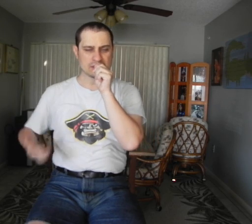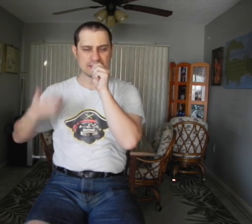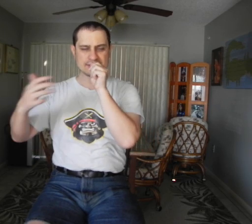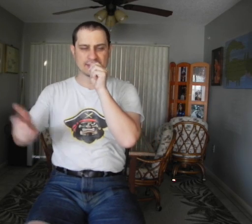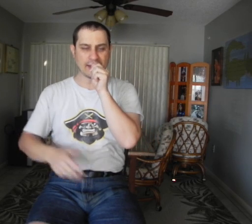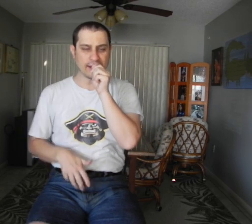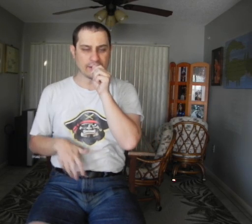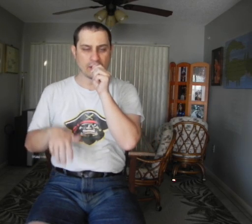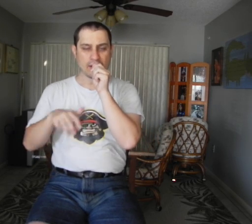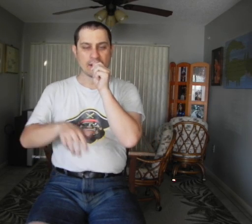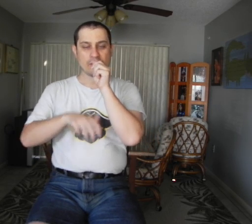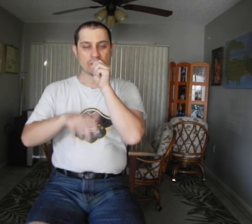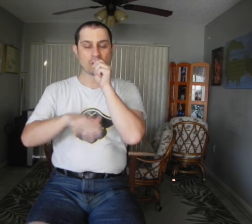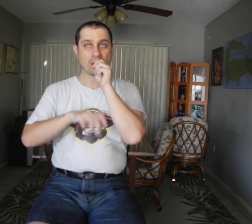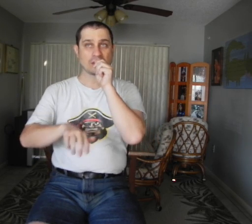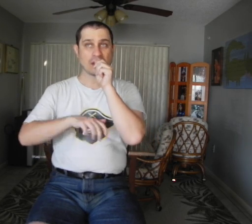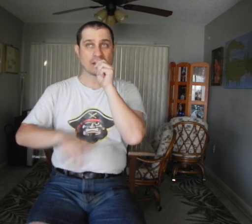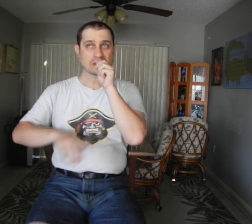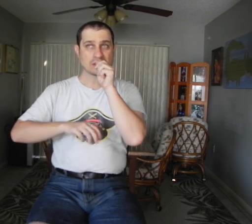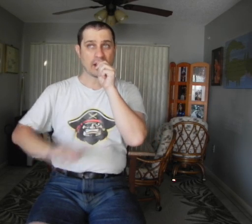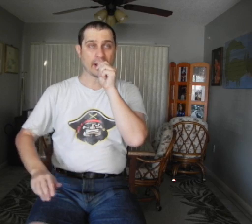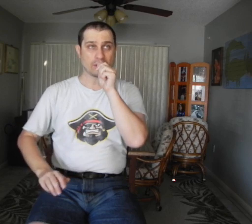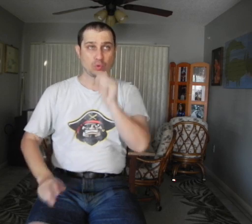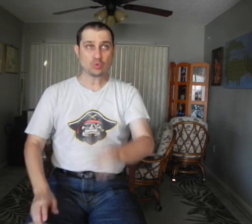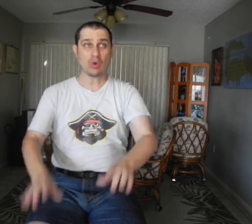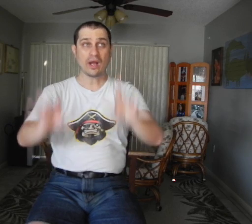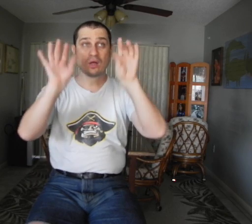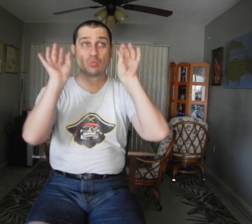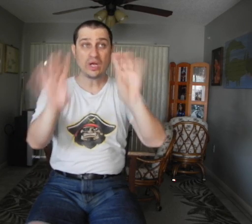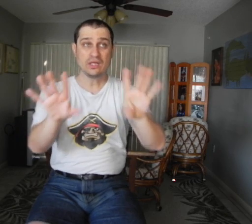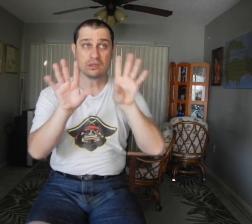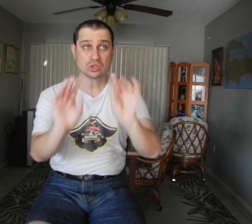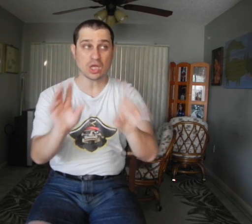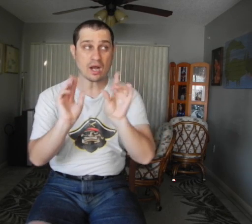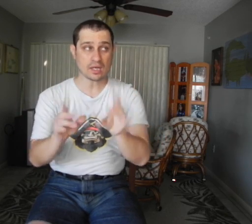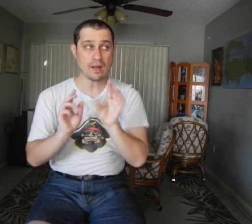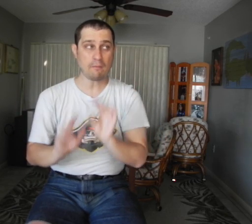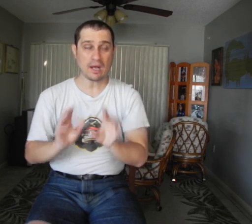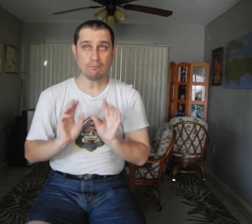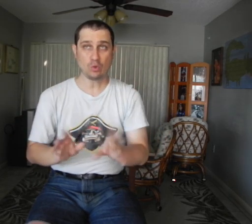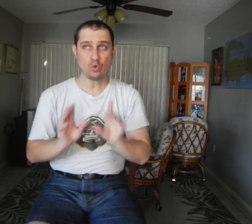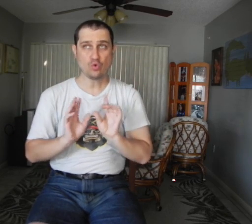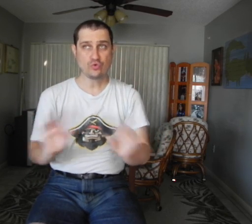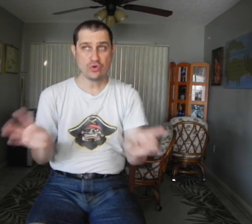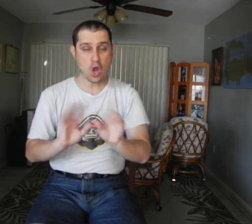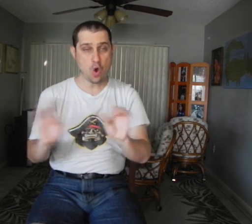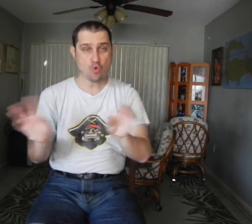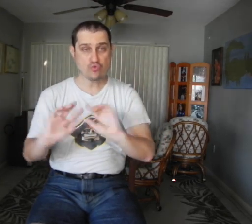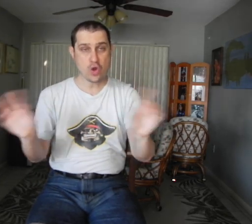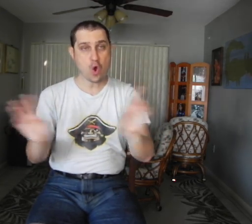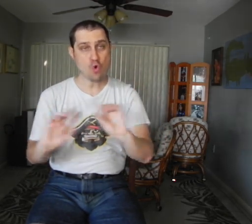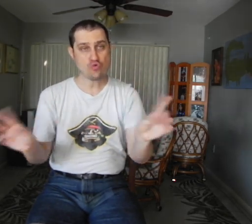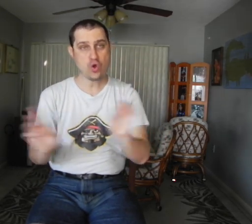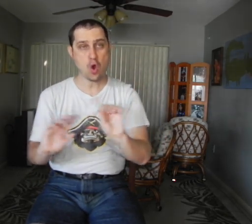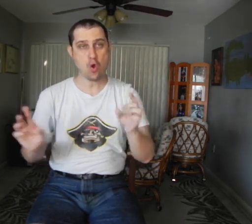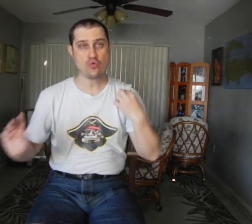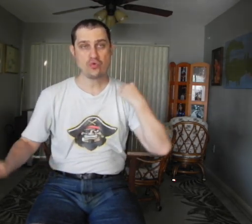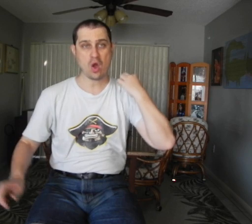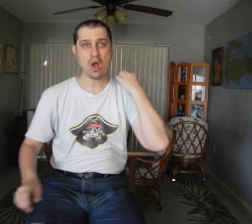way Hey! Why don't you explain? But anyway, we don't talk about my room No, no, no, no